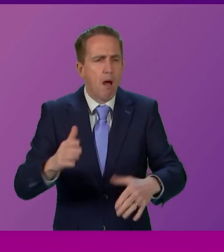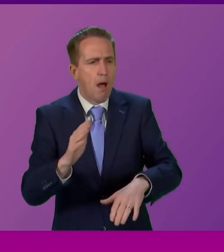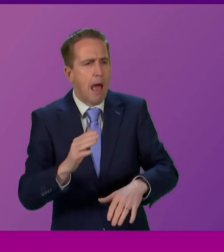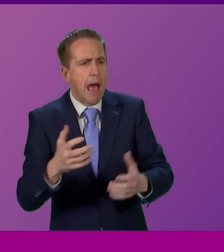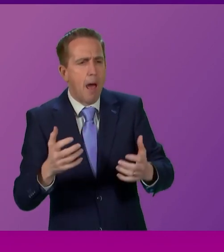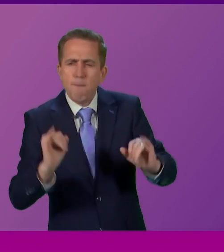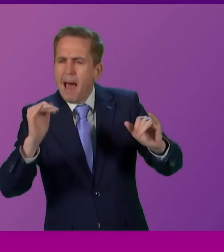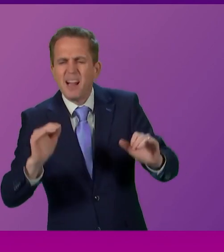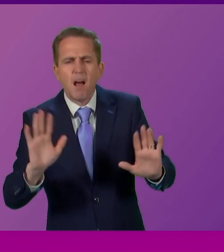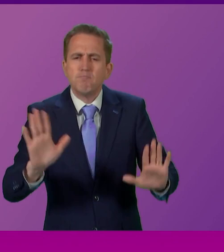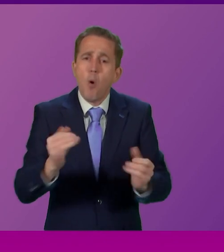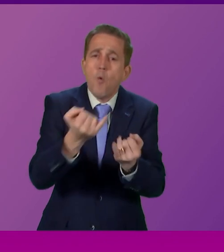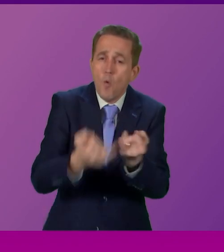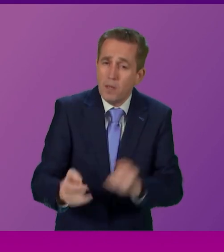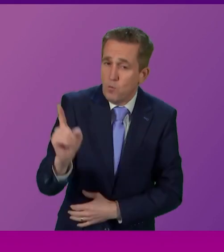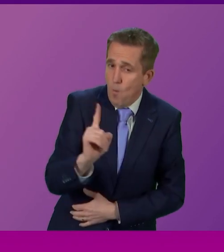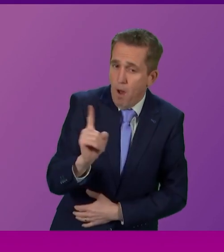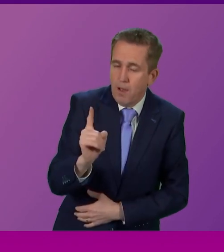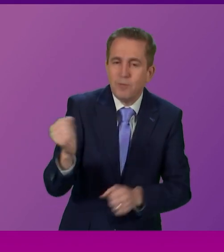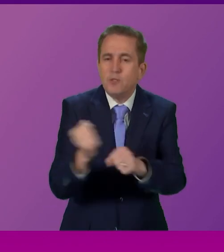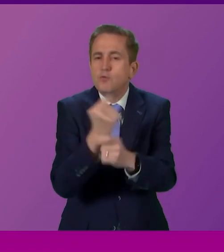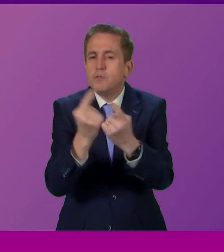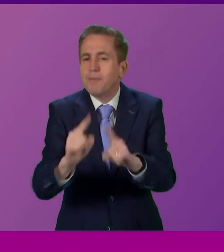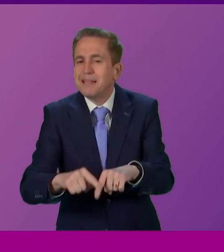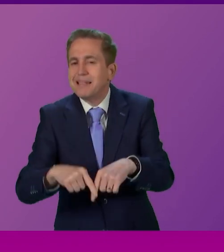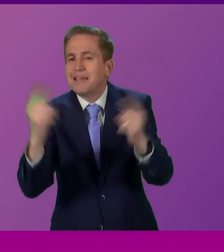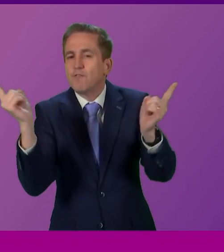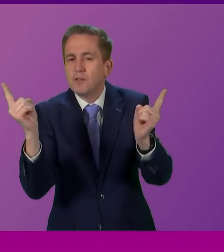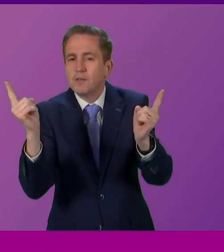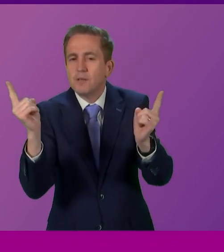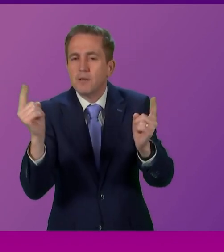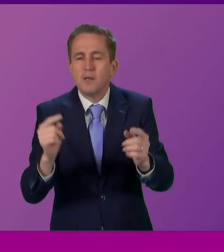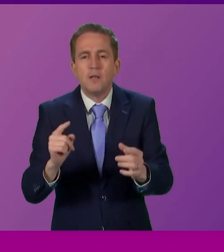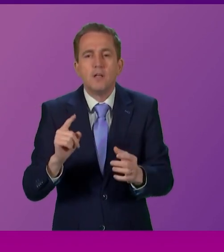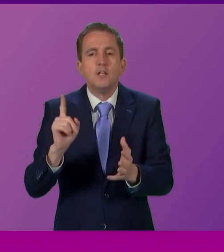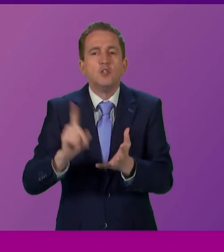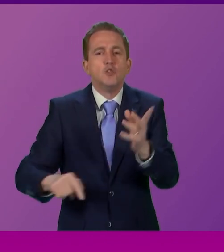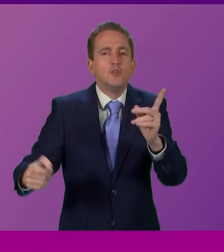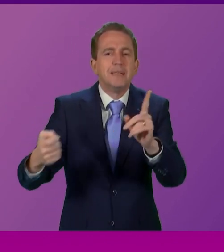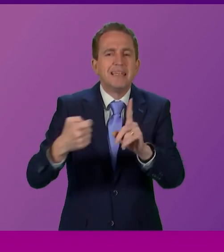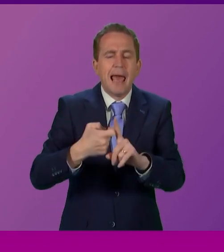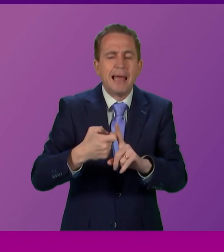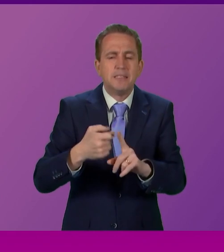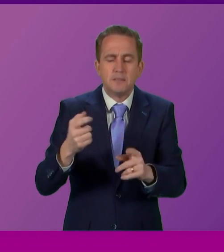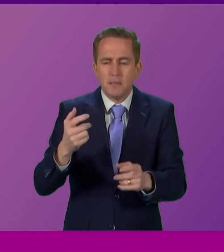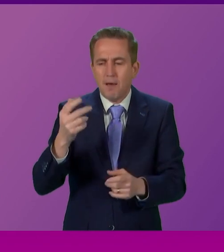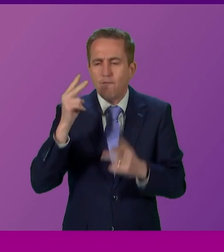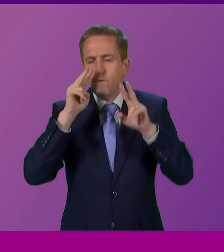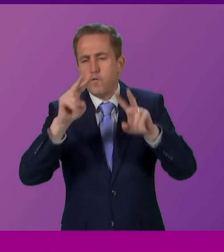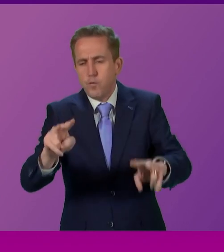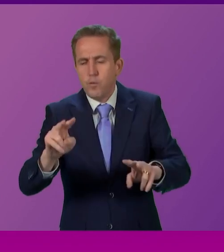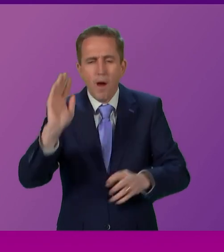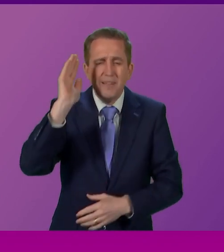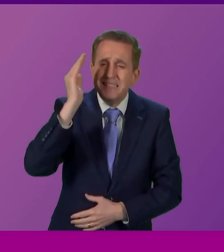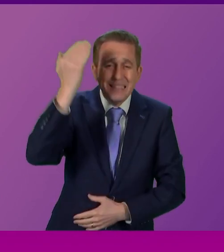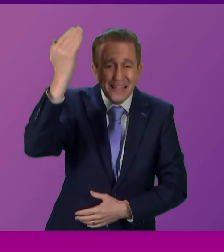they could only be worse by doing something different. The UK's very own version of insanity. The